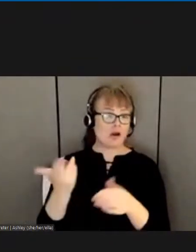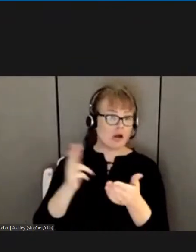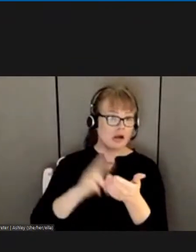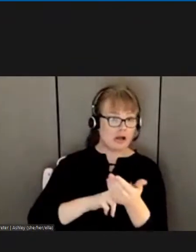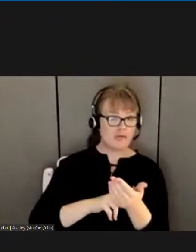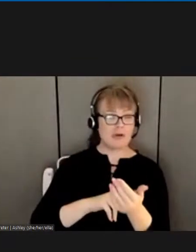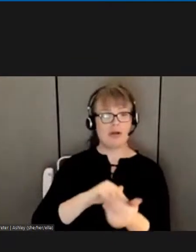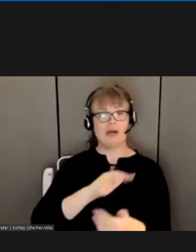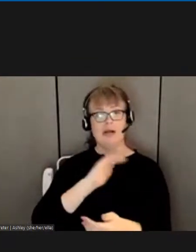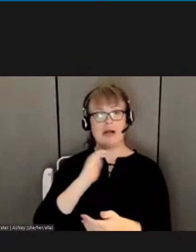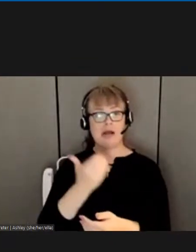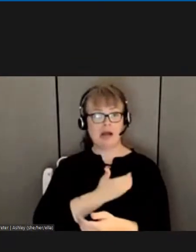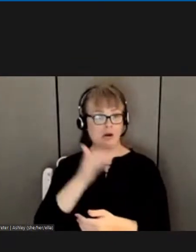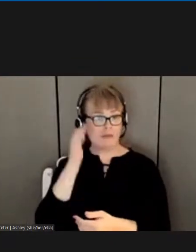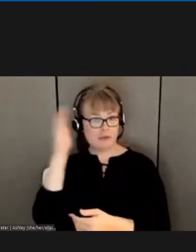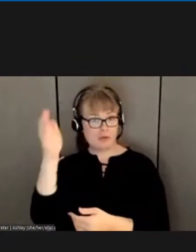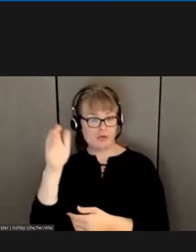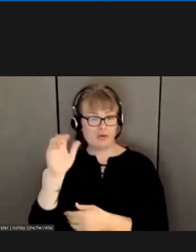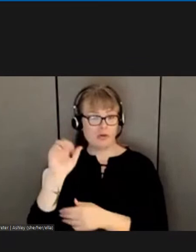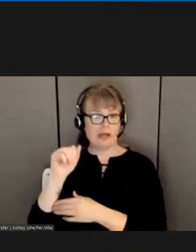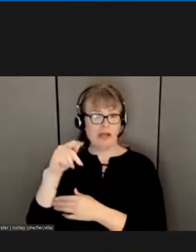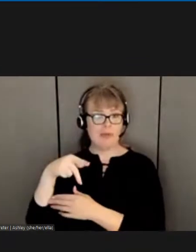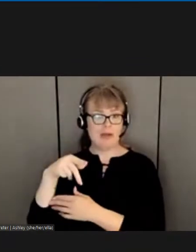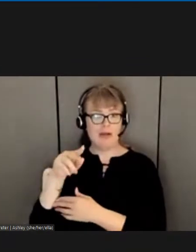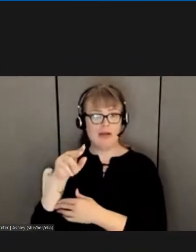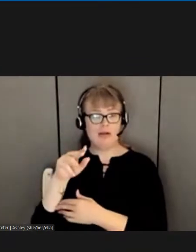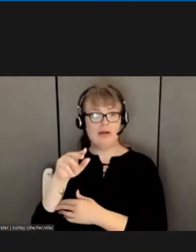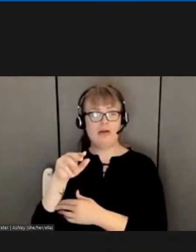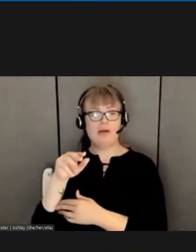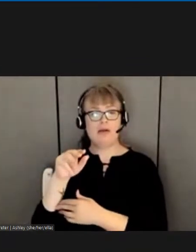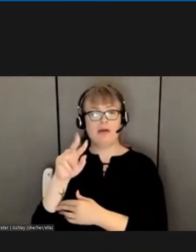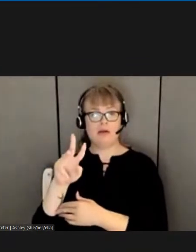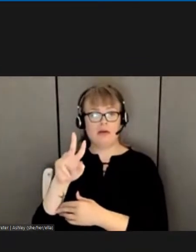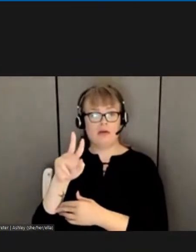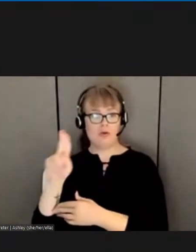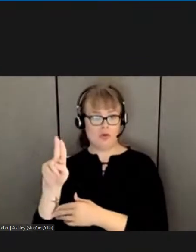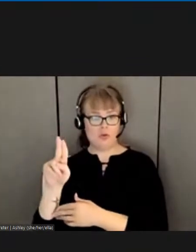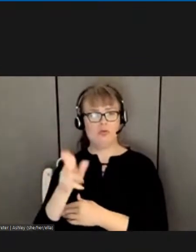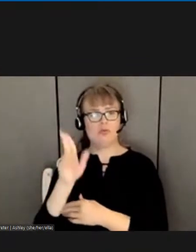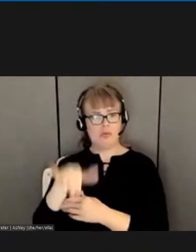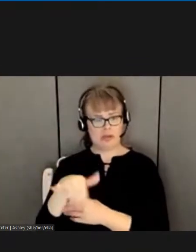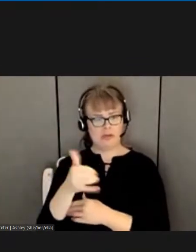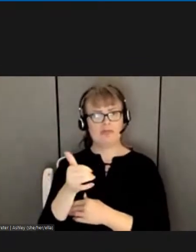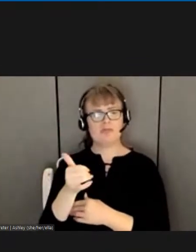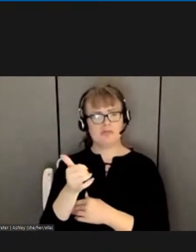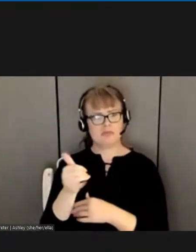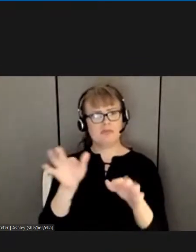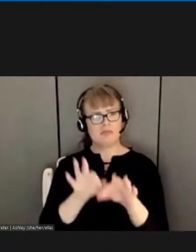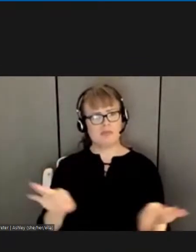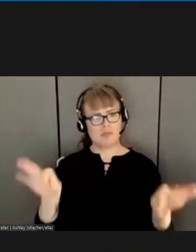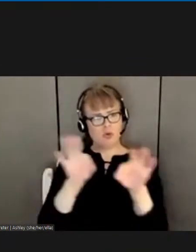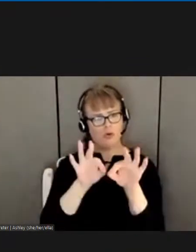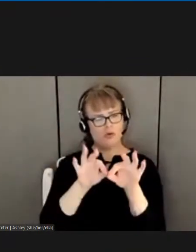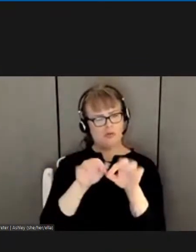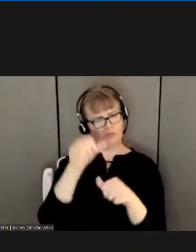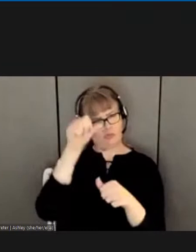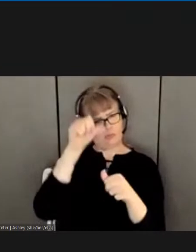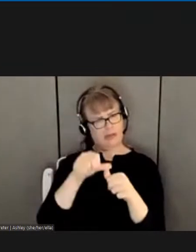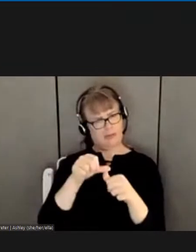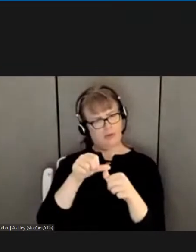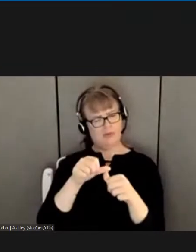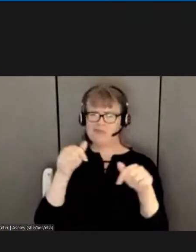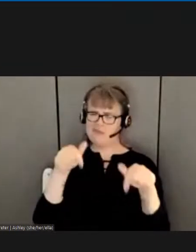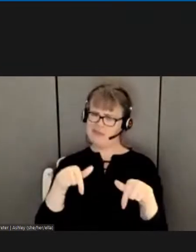day on june 22nd this has been a challenging past year for all of us you've all worked under challenging